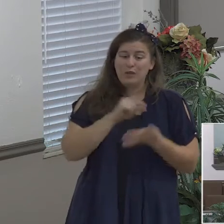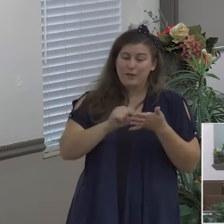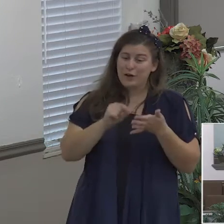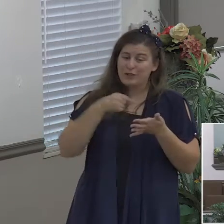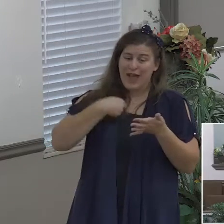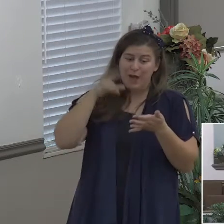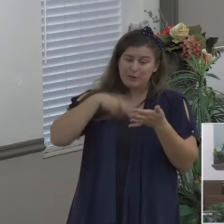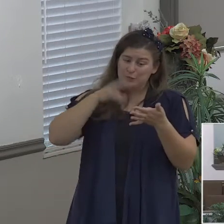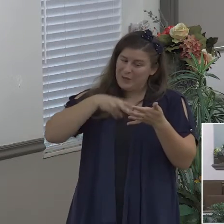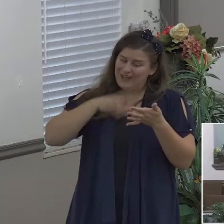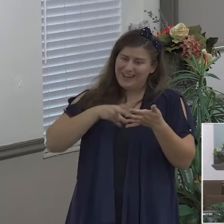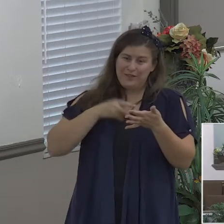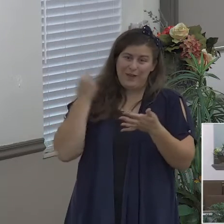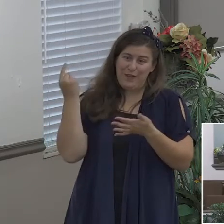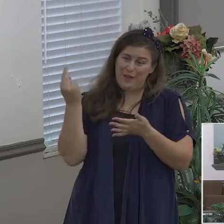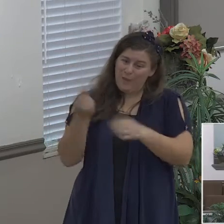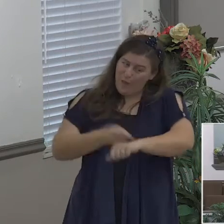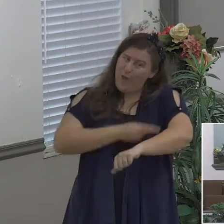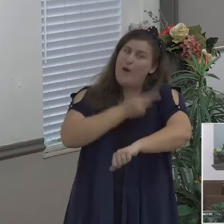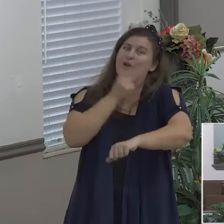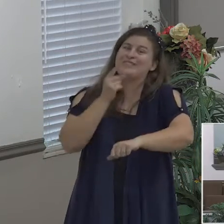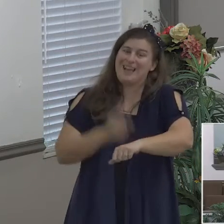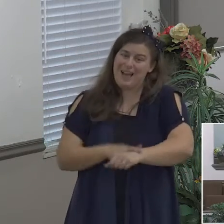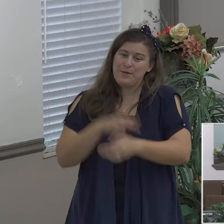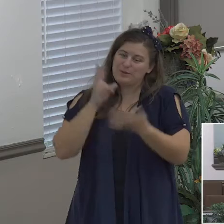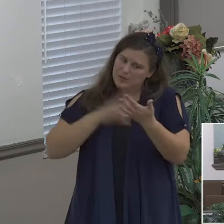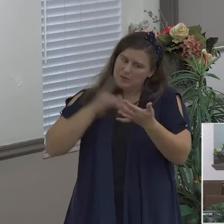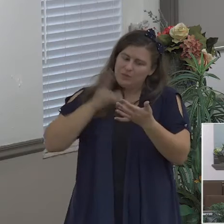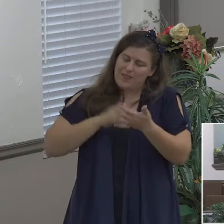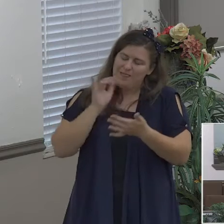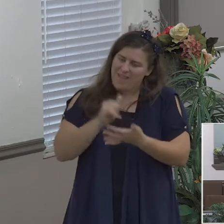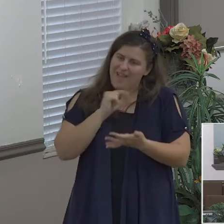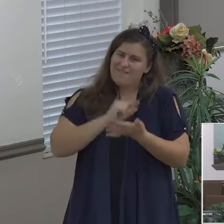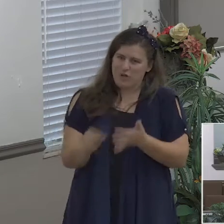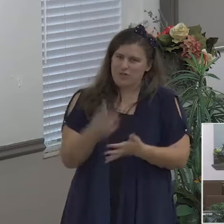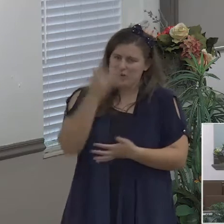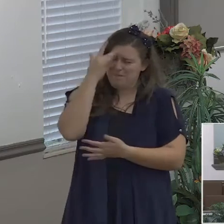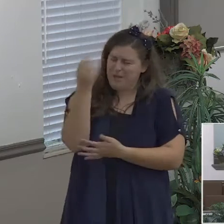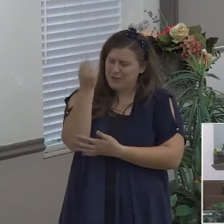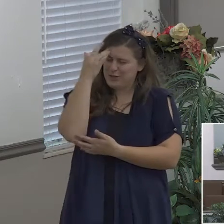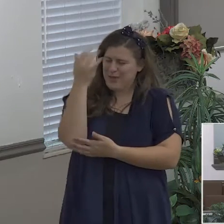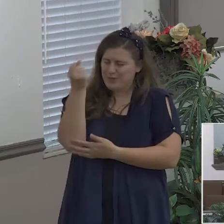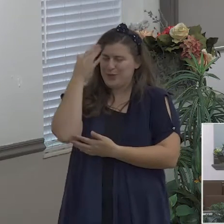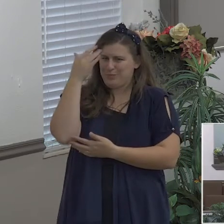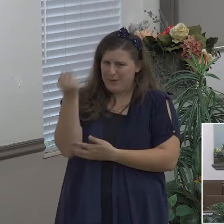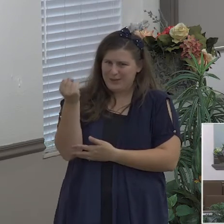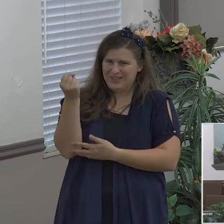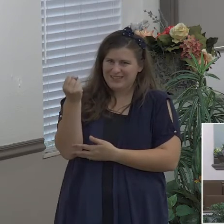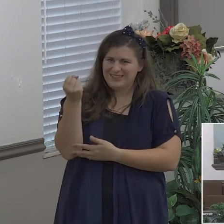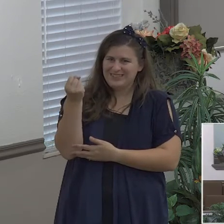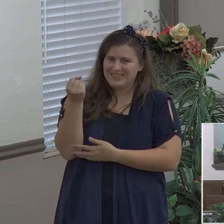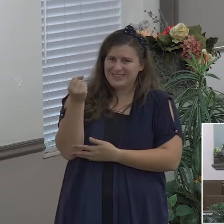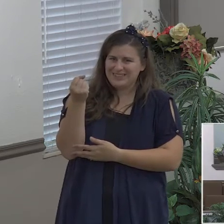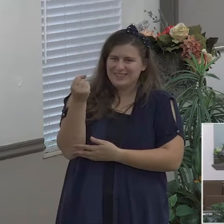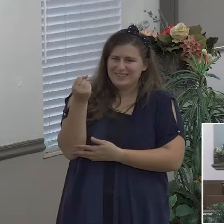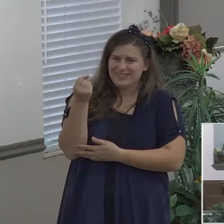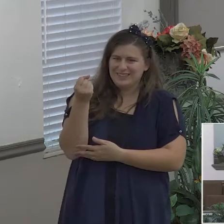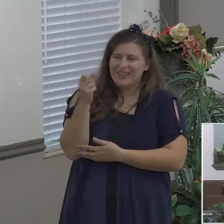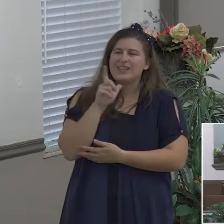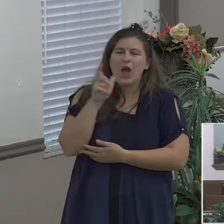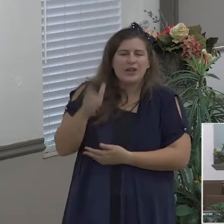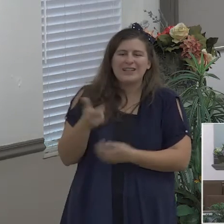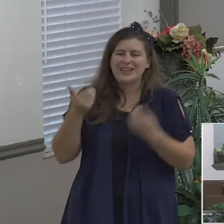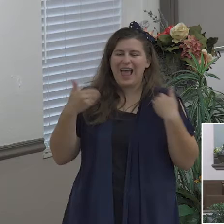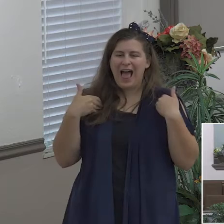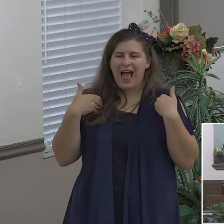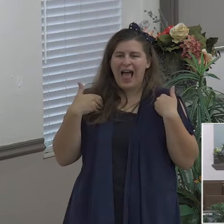and boy I'll tell you something well you don't need to have thirty one thousand one hundred and five verses one will